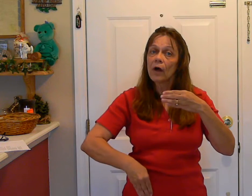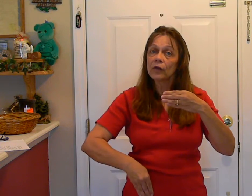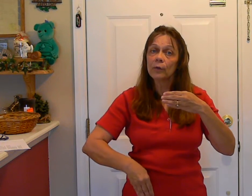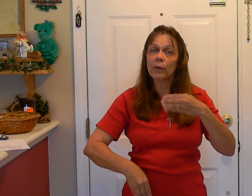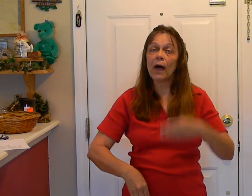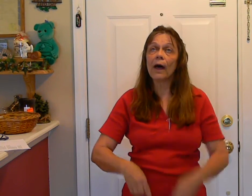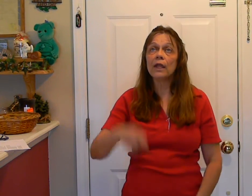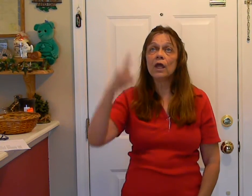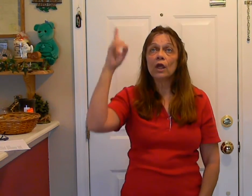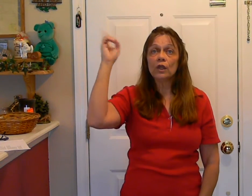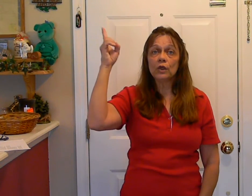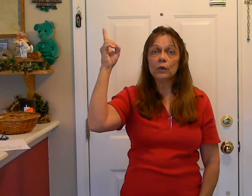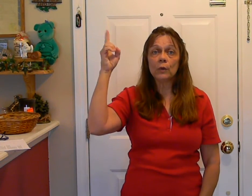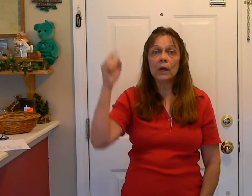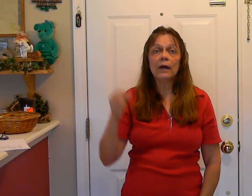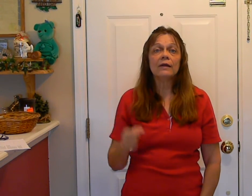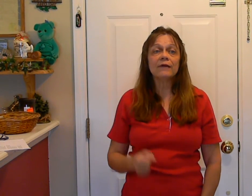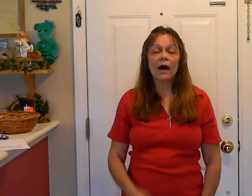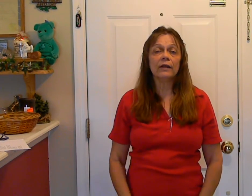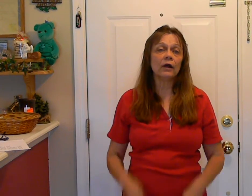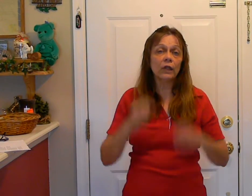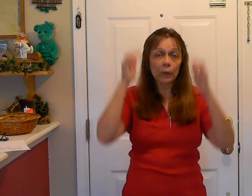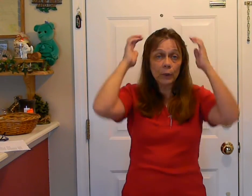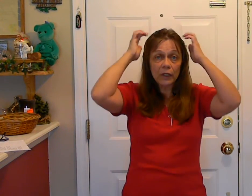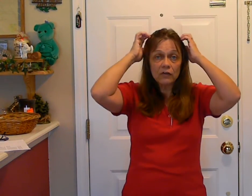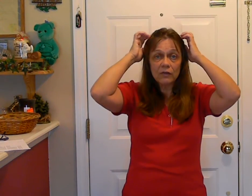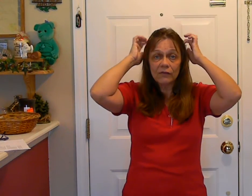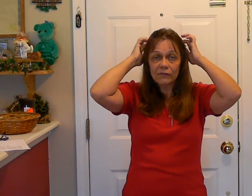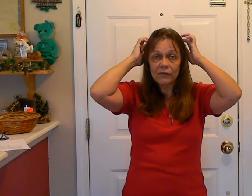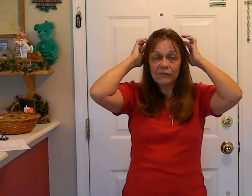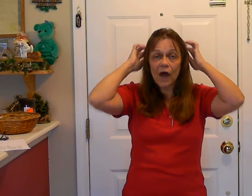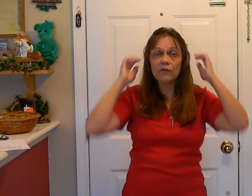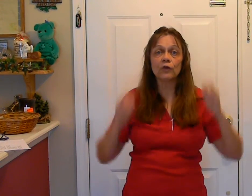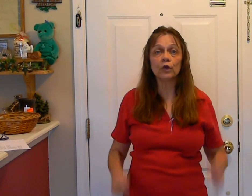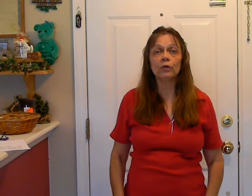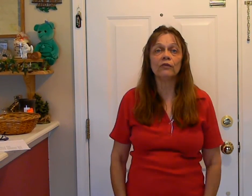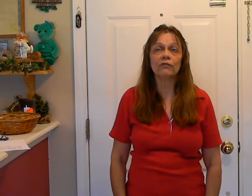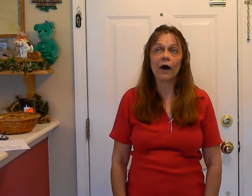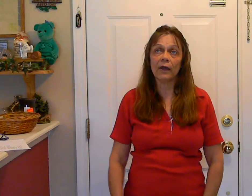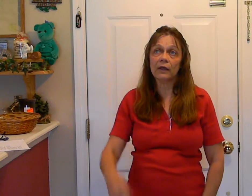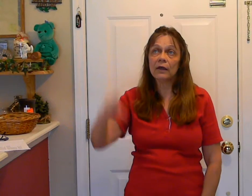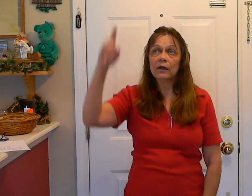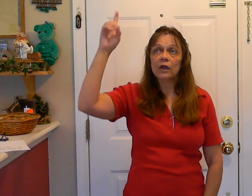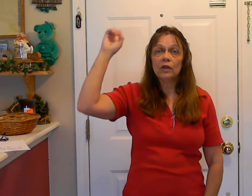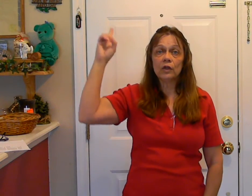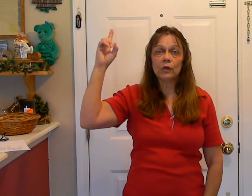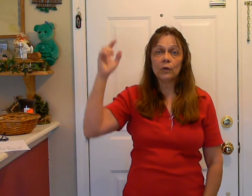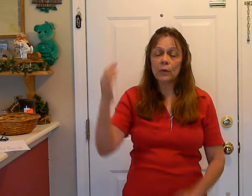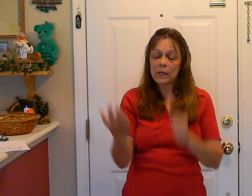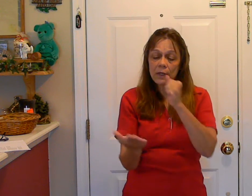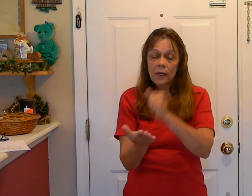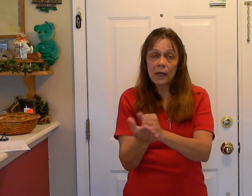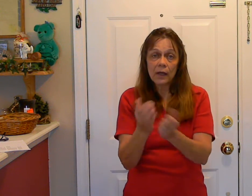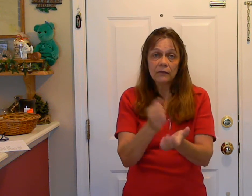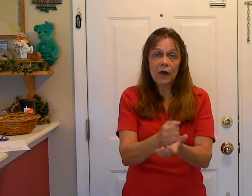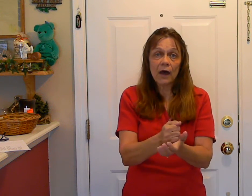all your blood. You died. Now here we're going to do the sign for crucify. You died